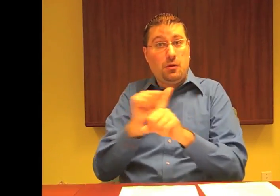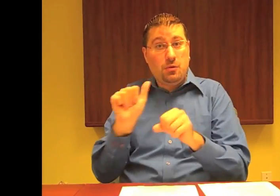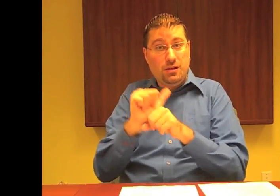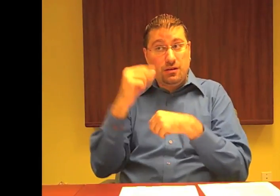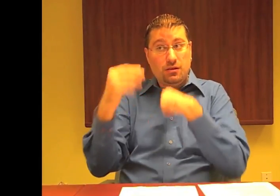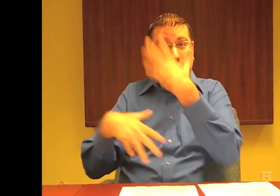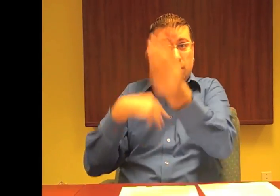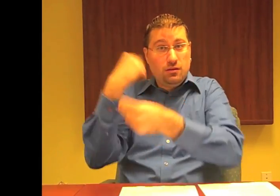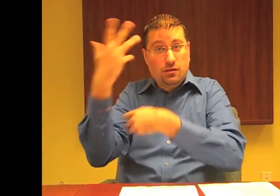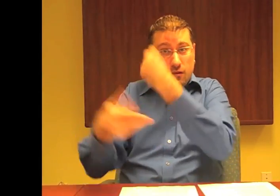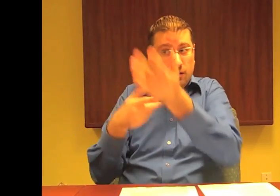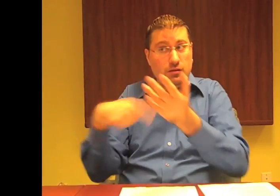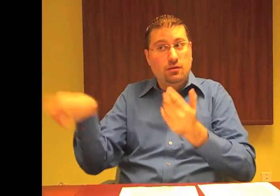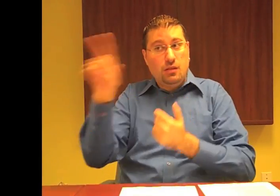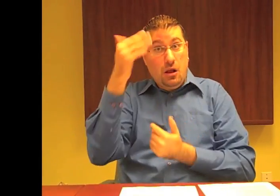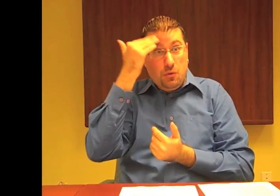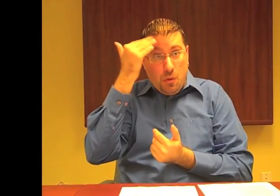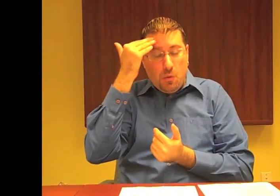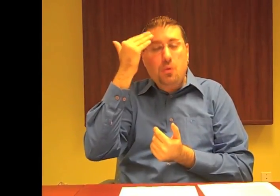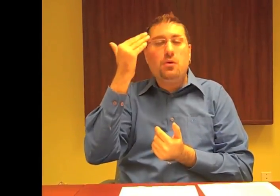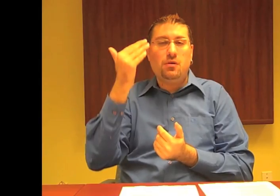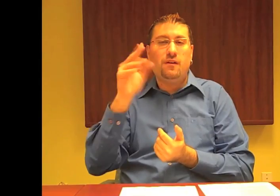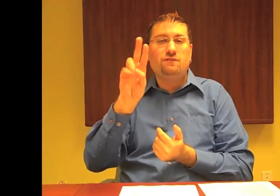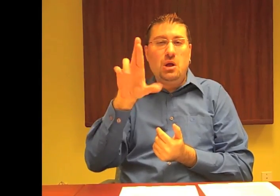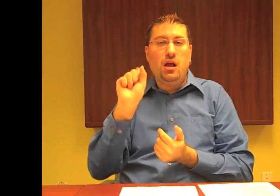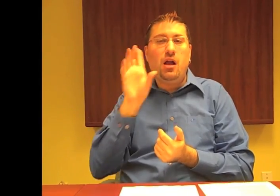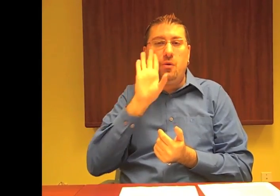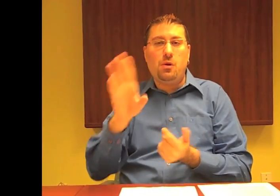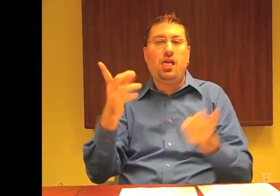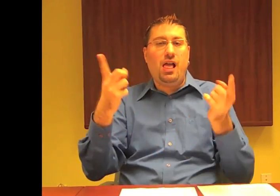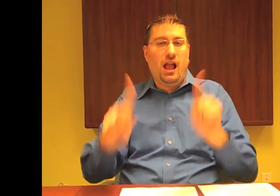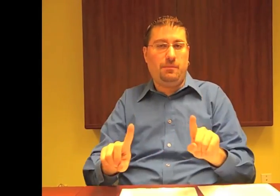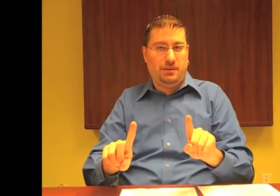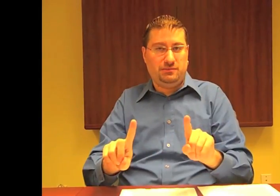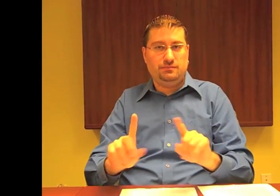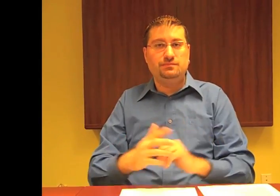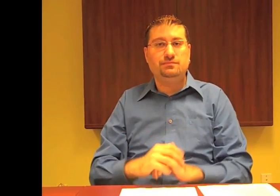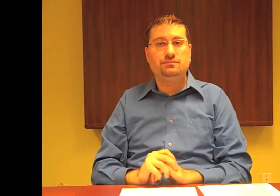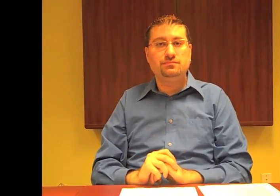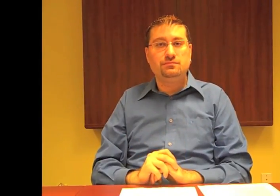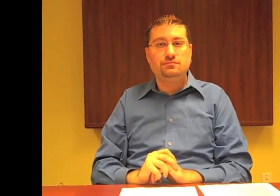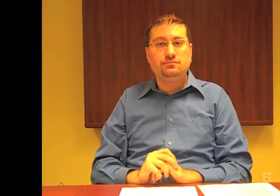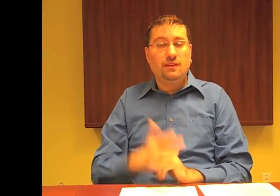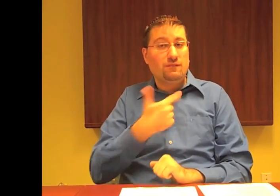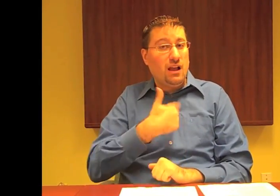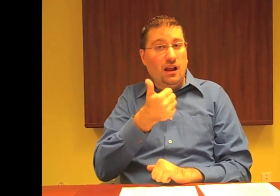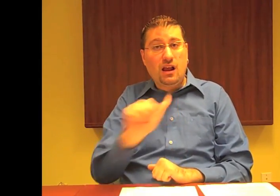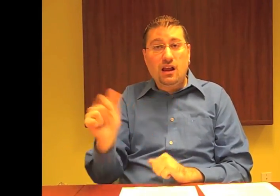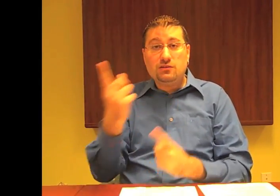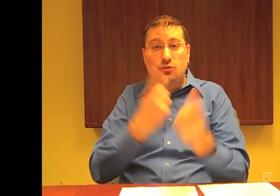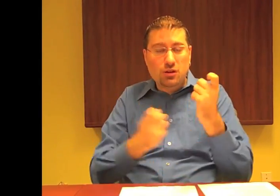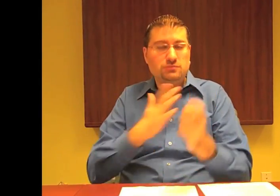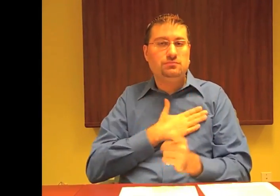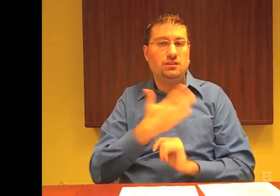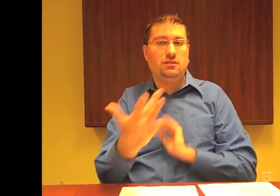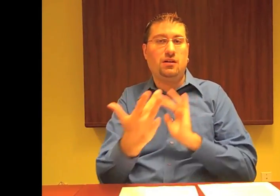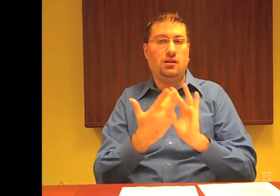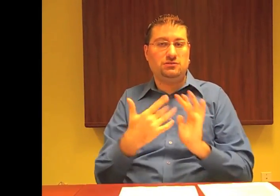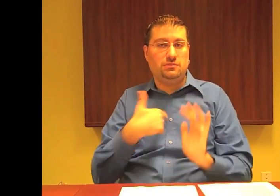advocating for the cause, we will be able to make VRS a reality. If you have any further questions, please do not hesitate to